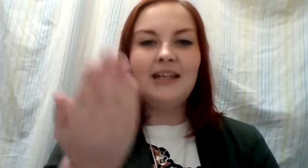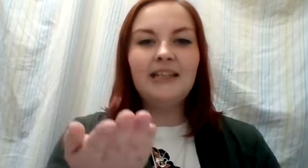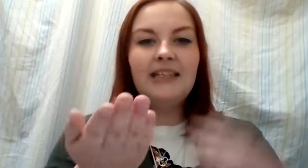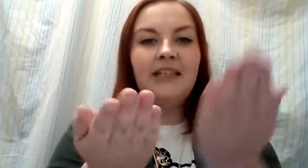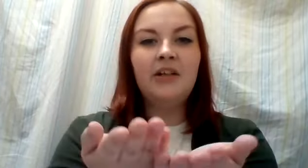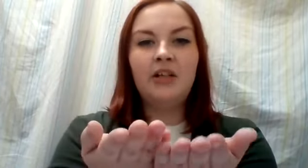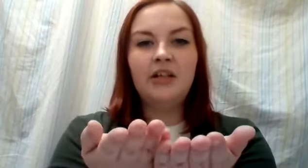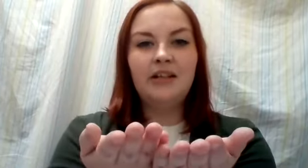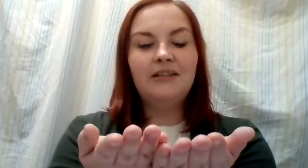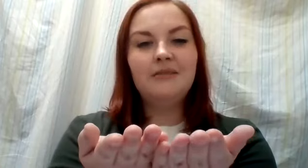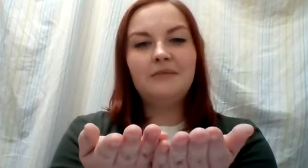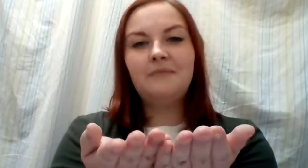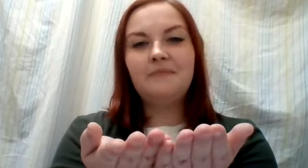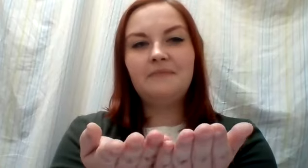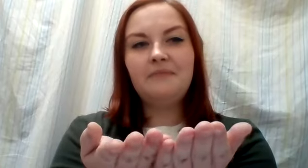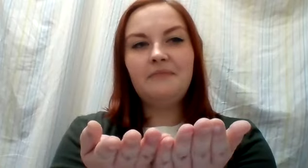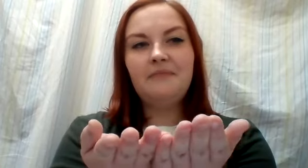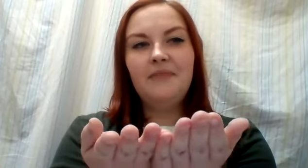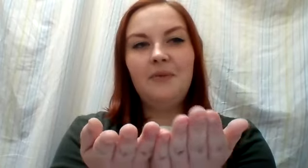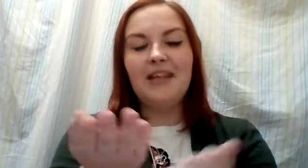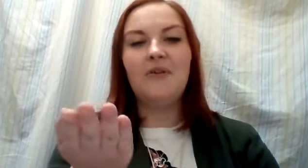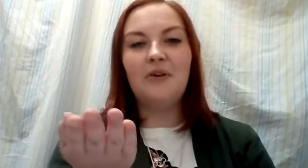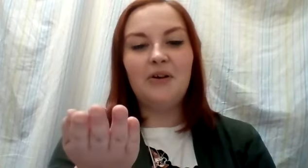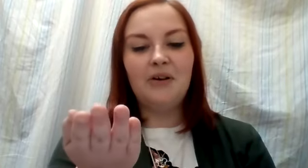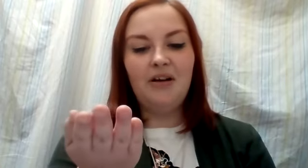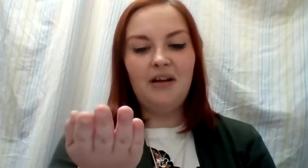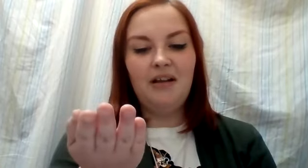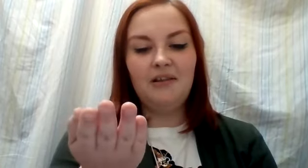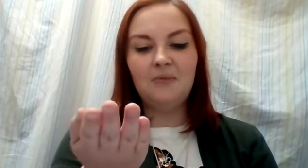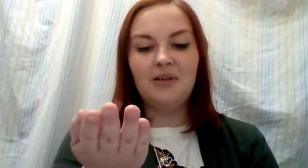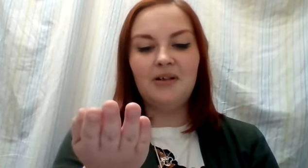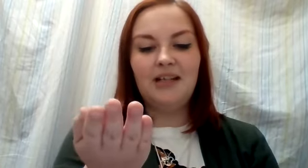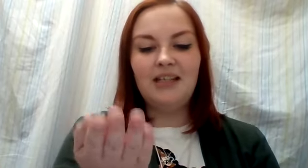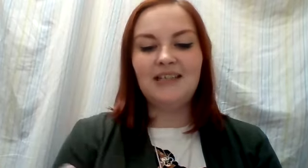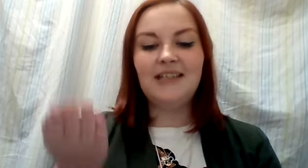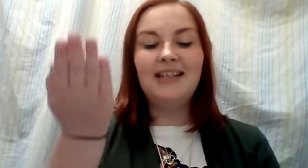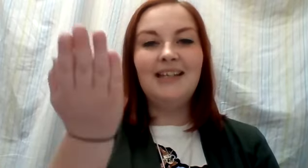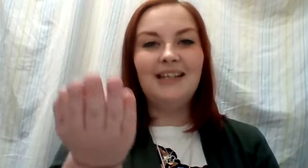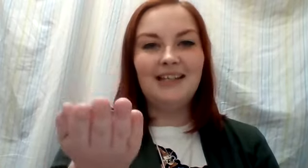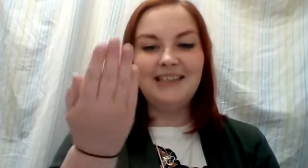Cleaner. Without R the word is clean.